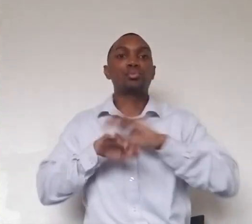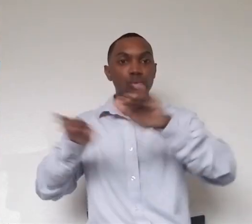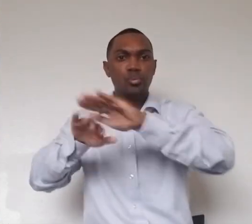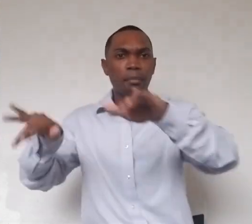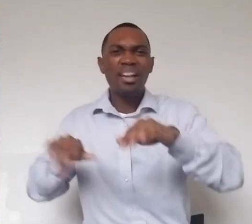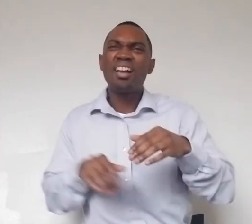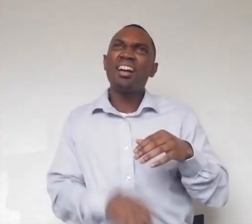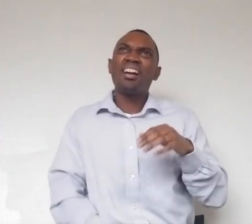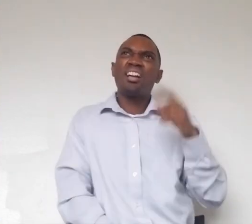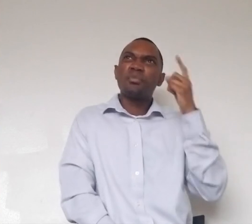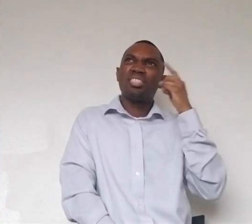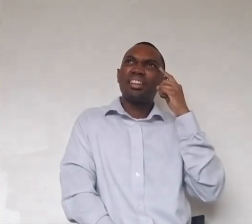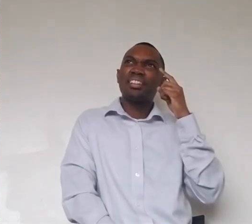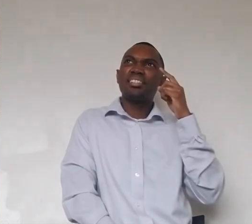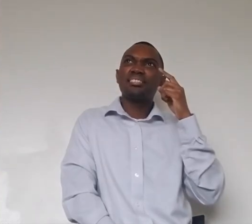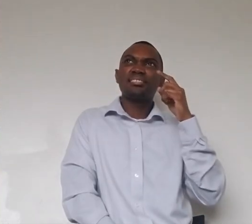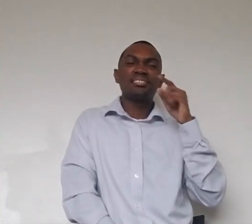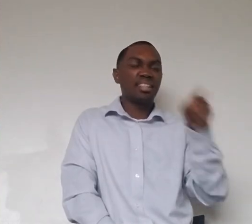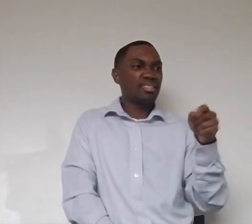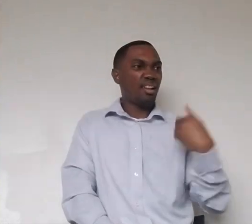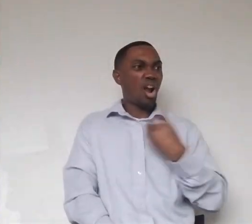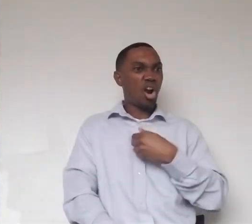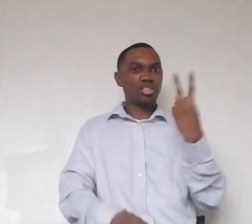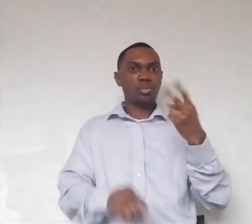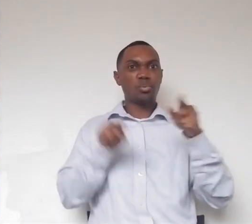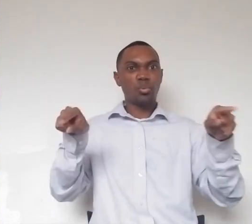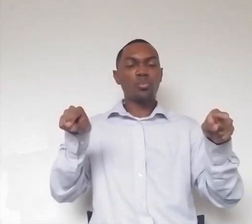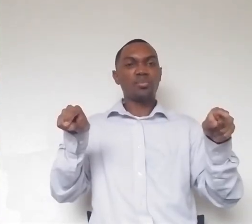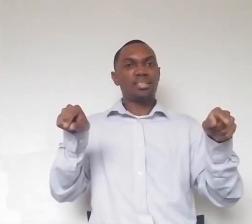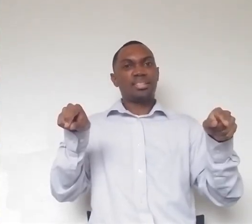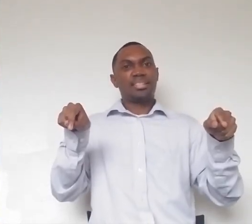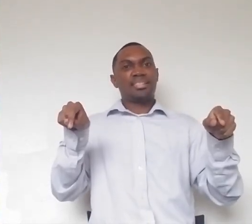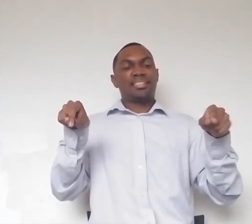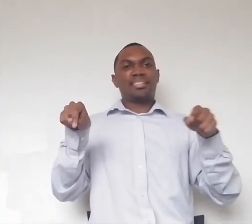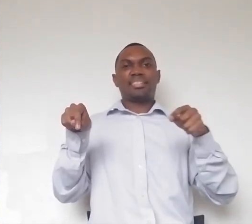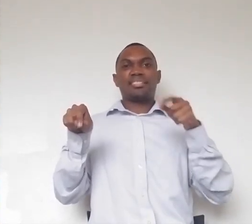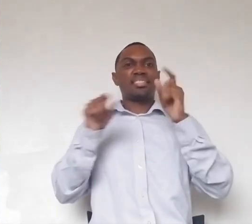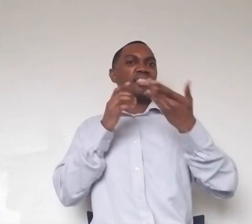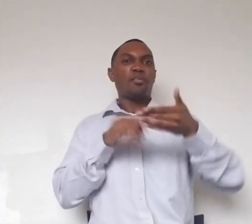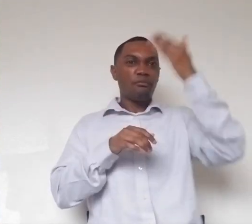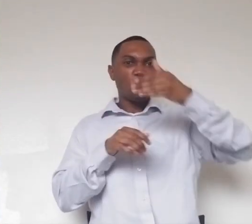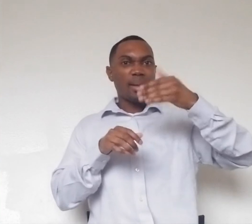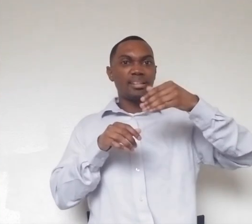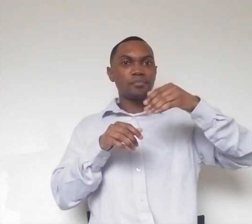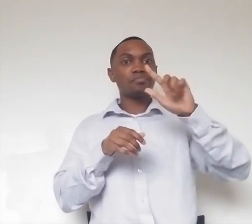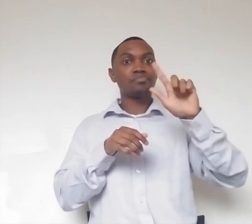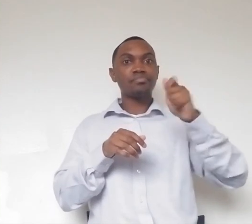beyond their, like, elbows, basically, of their front legs. Um, but if there's enough of a motivation and a